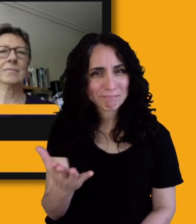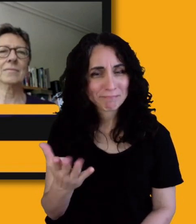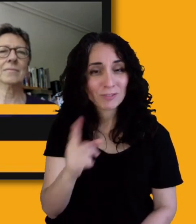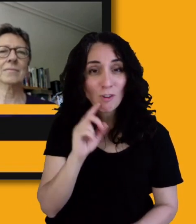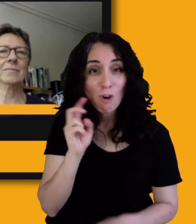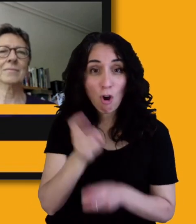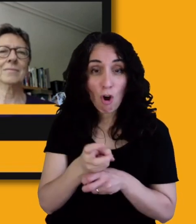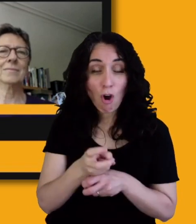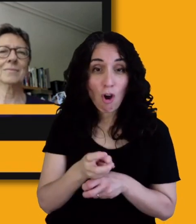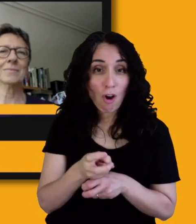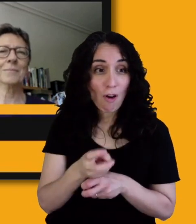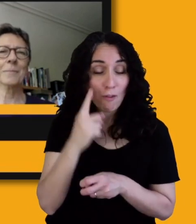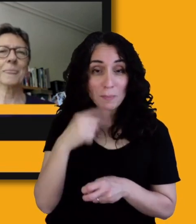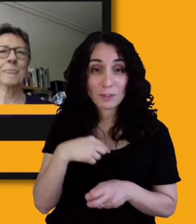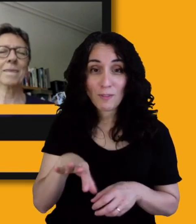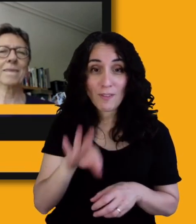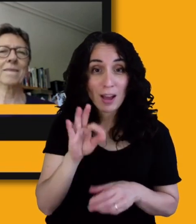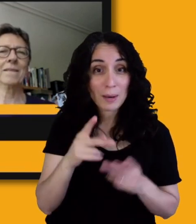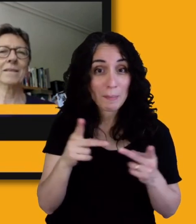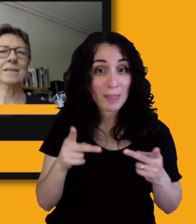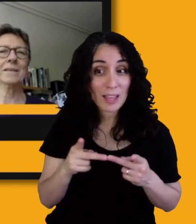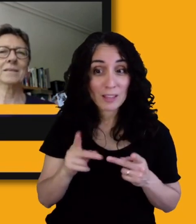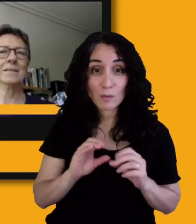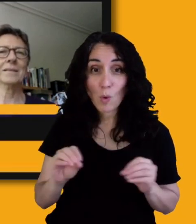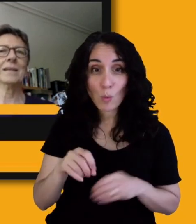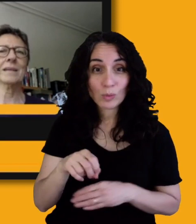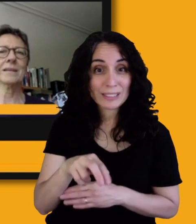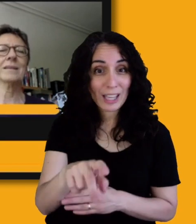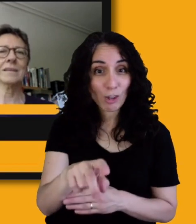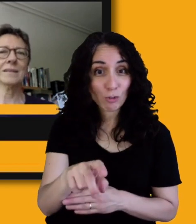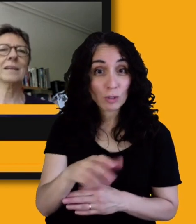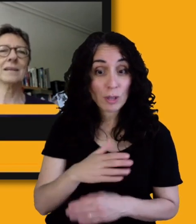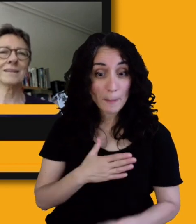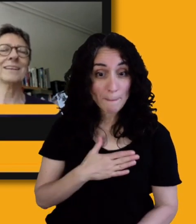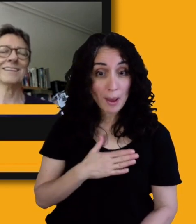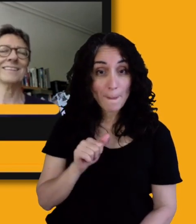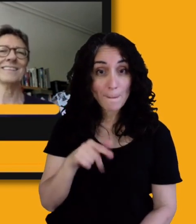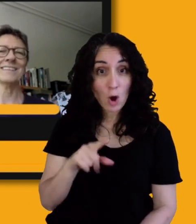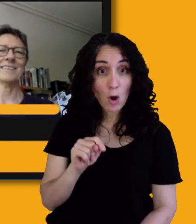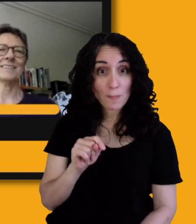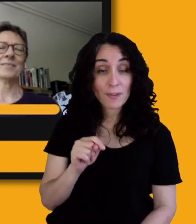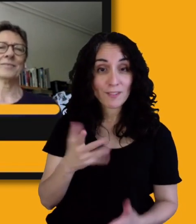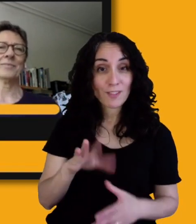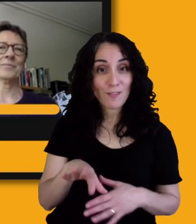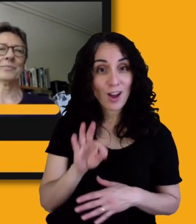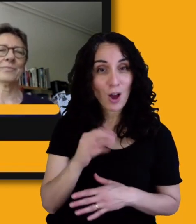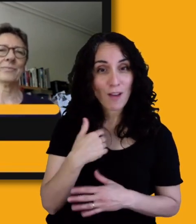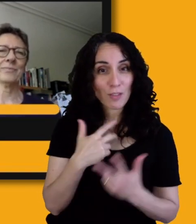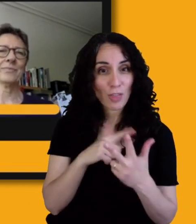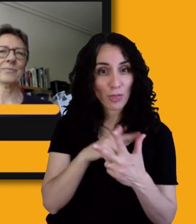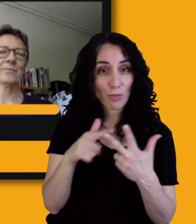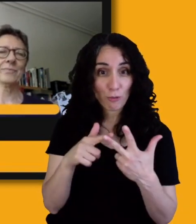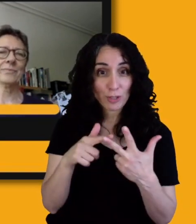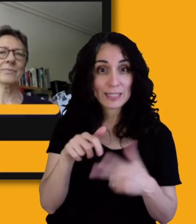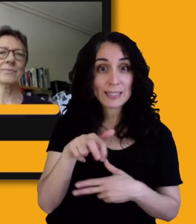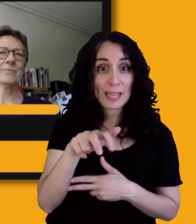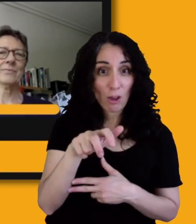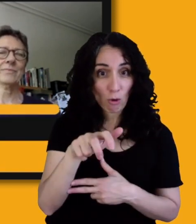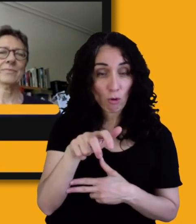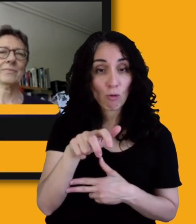extremely hard for me to be able to find a place with no stairs. Right now my apartment has three stairs to start and